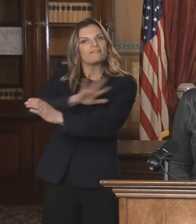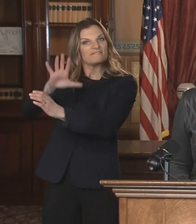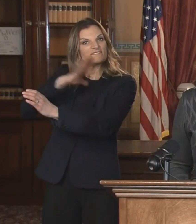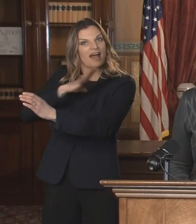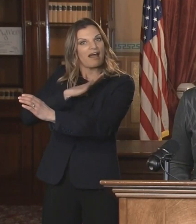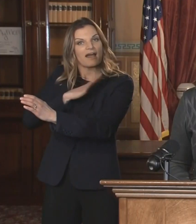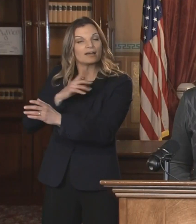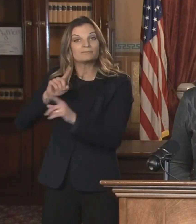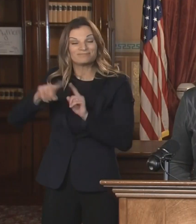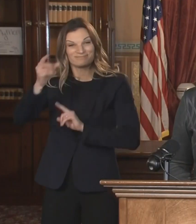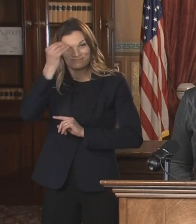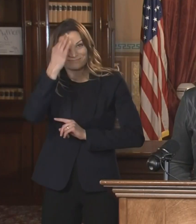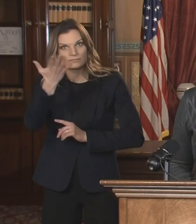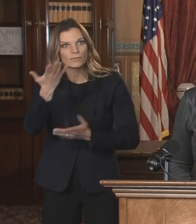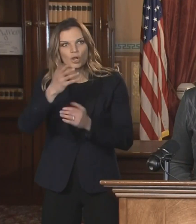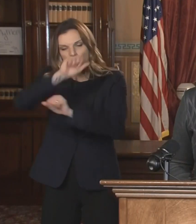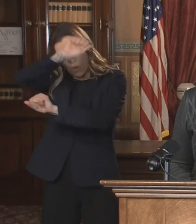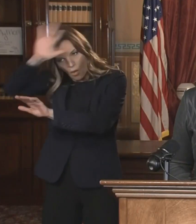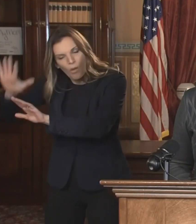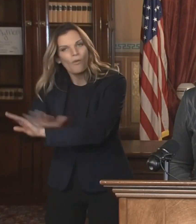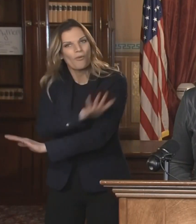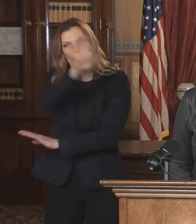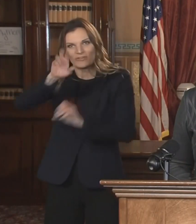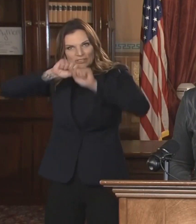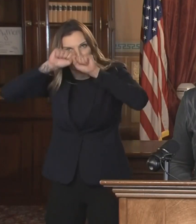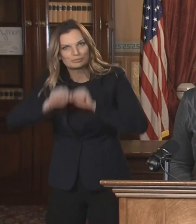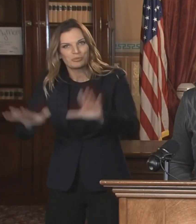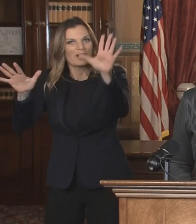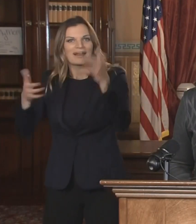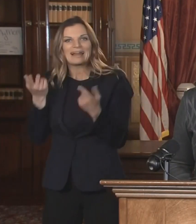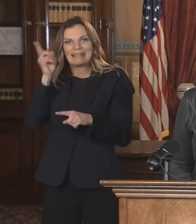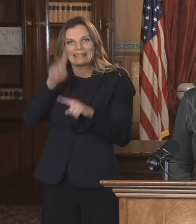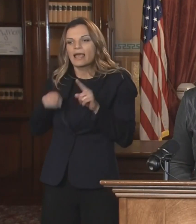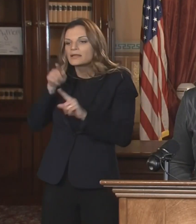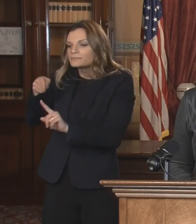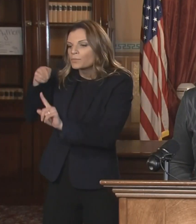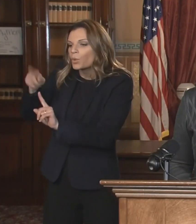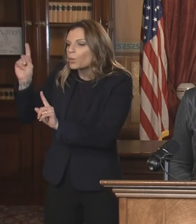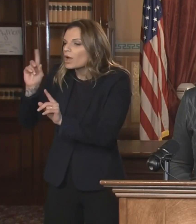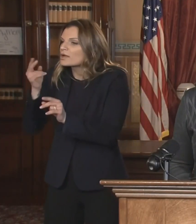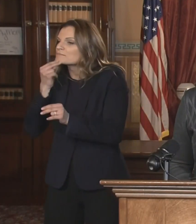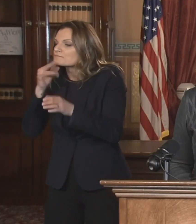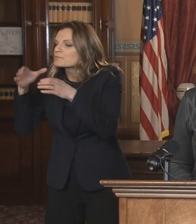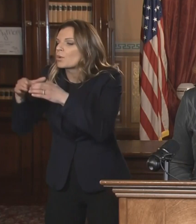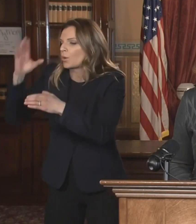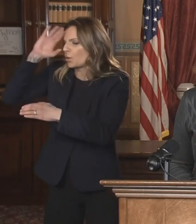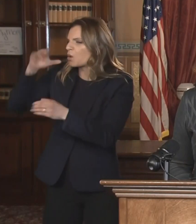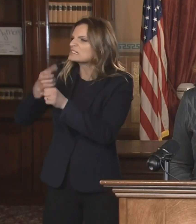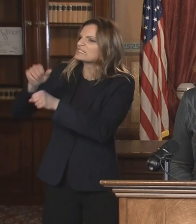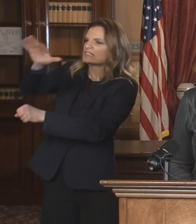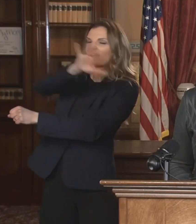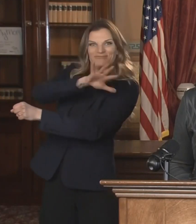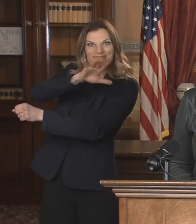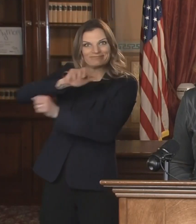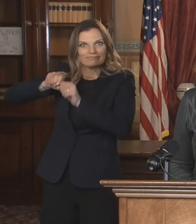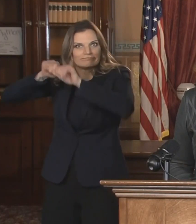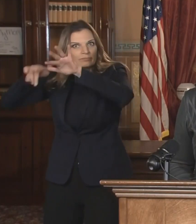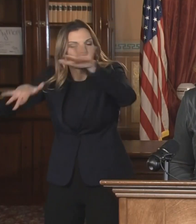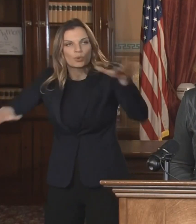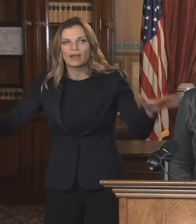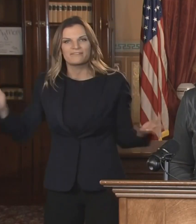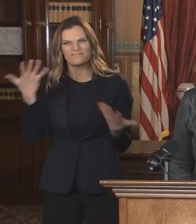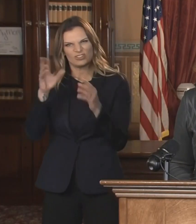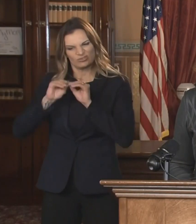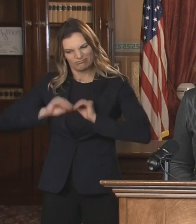it is the latter. And that's why, uh, it's so much more concerning and serious. So there are a lot of different factors that go into